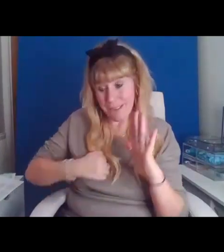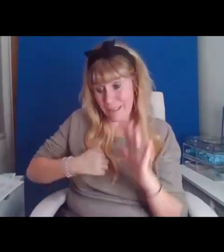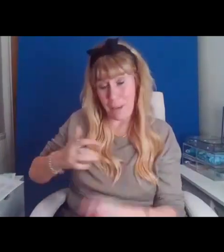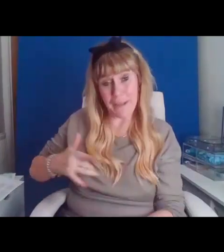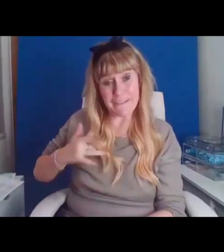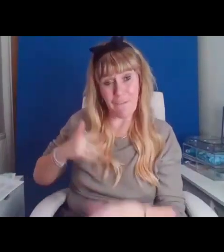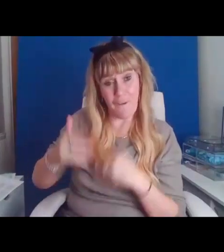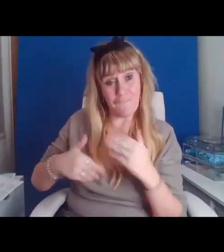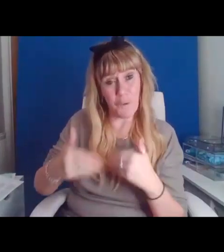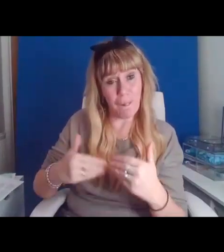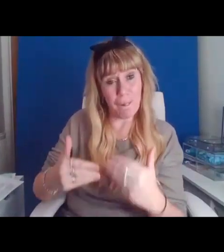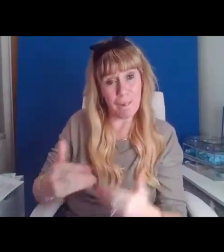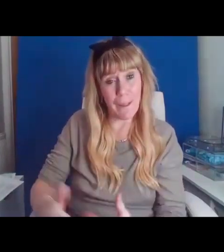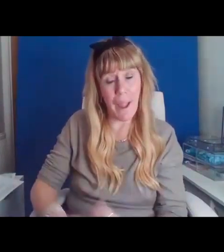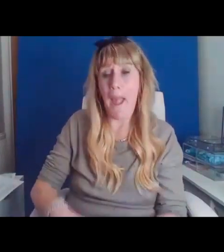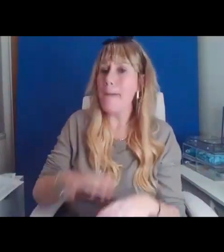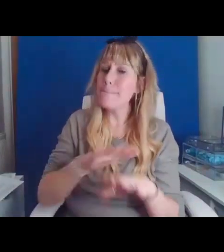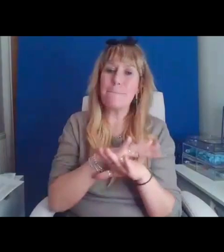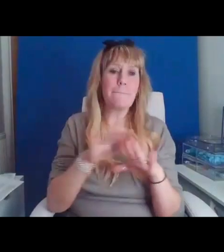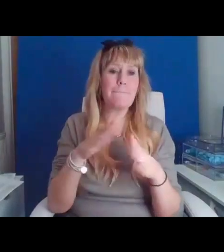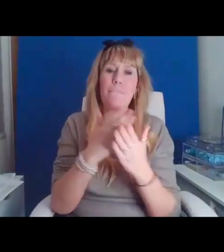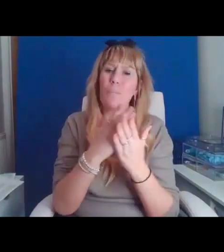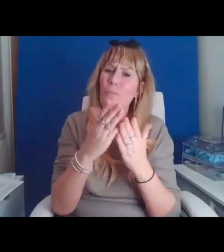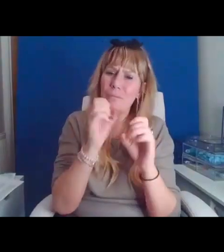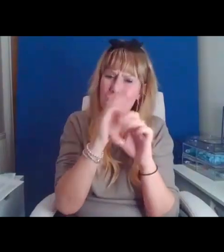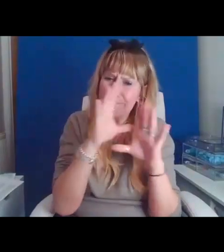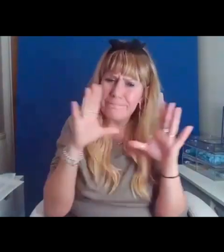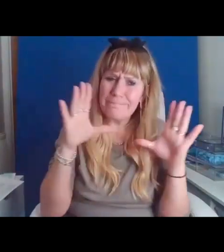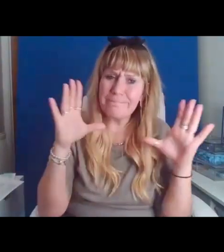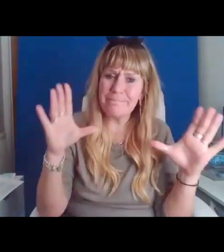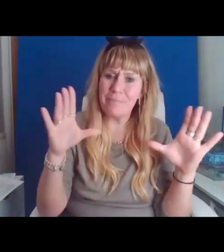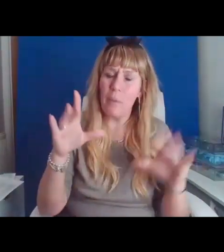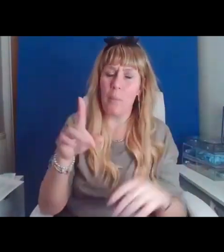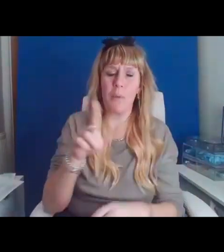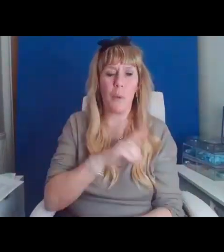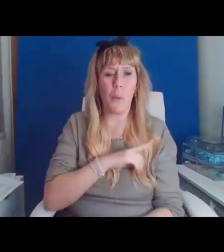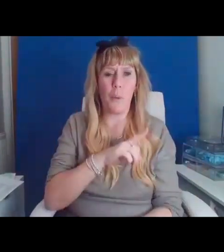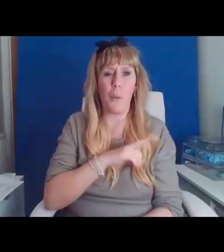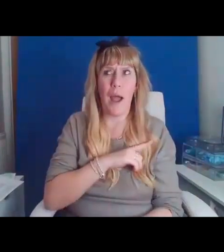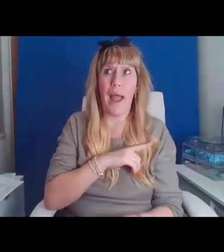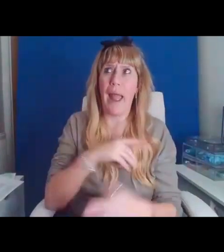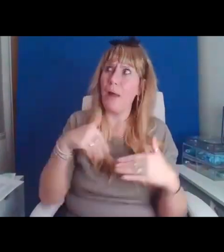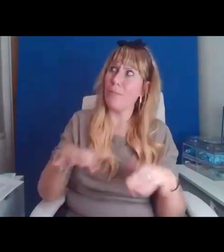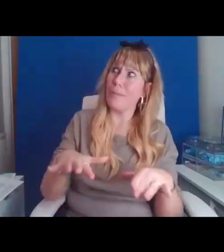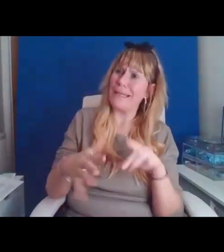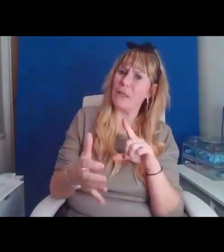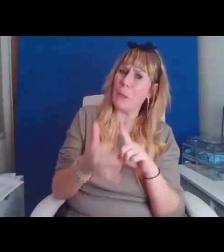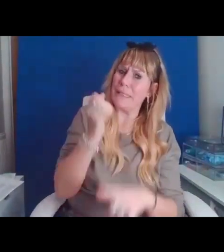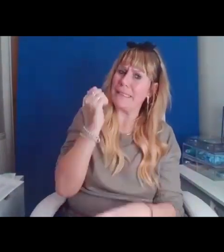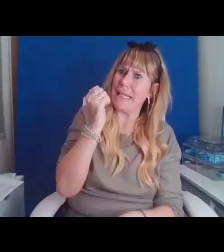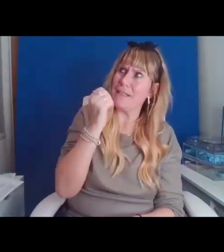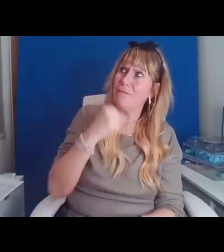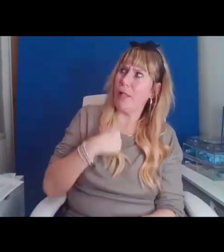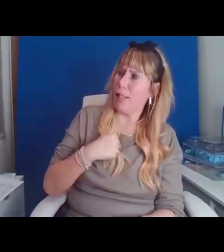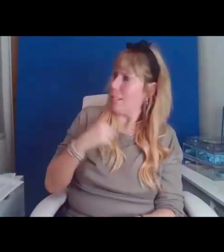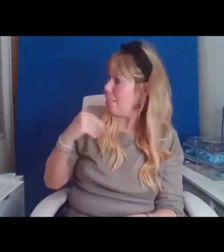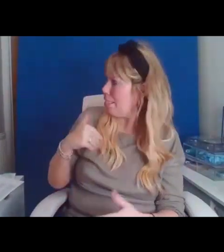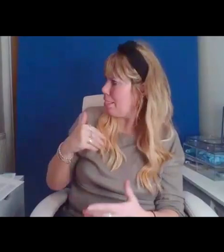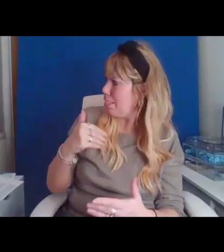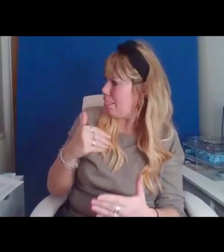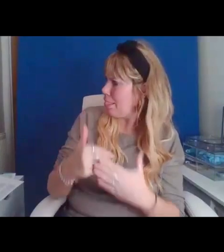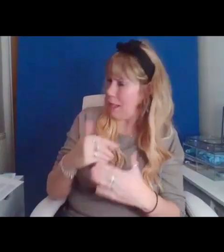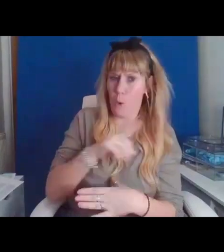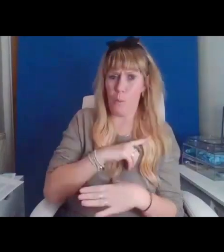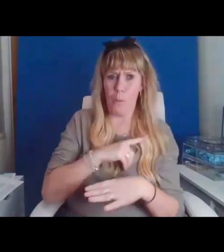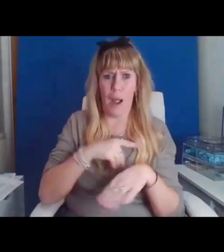What I'm not entirely clear about is why, since I've already been so successful, these medics keep wanting me to